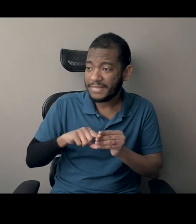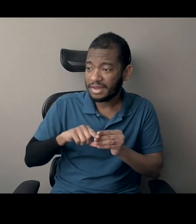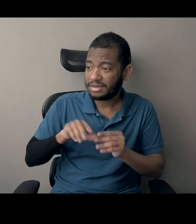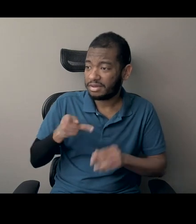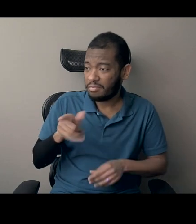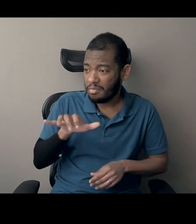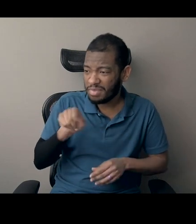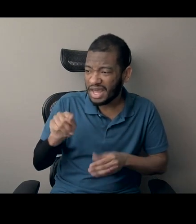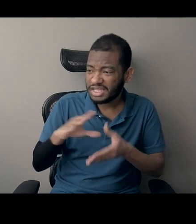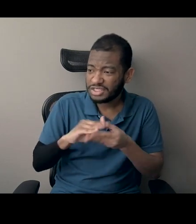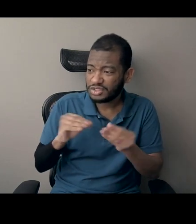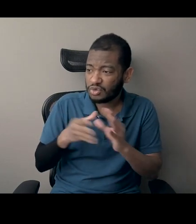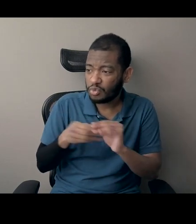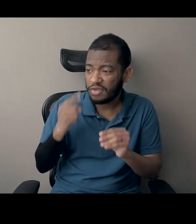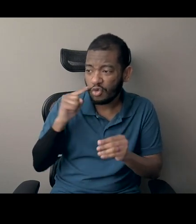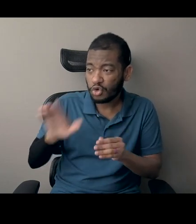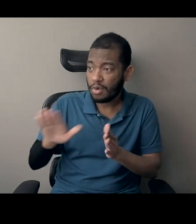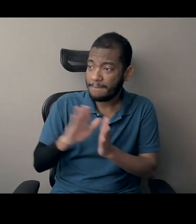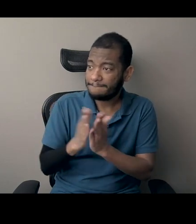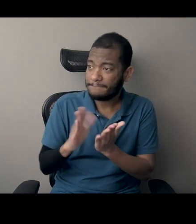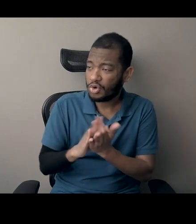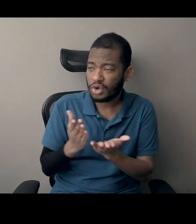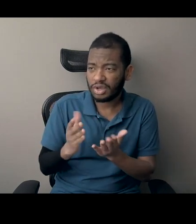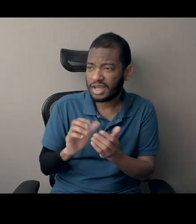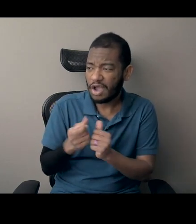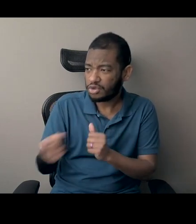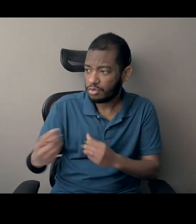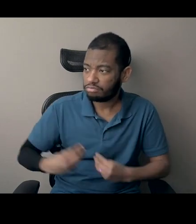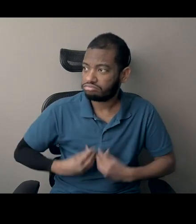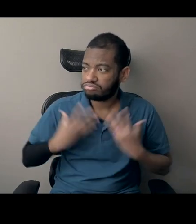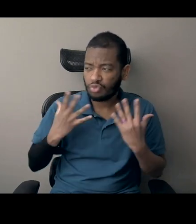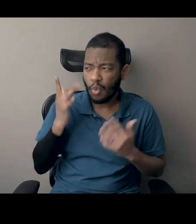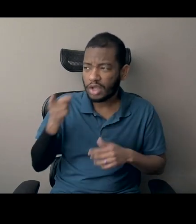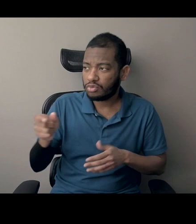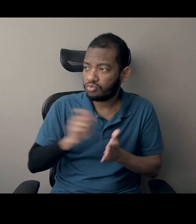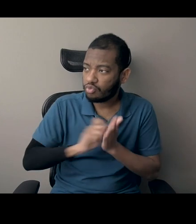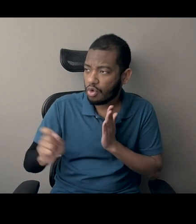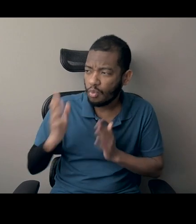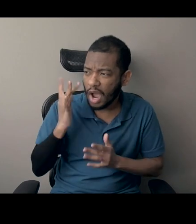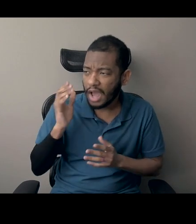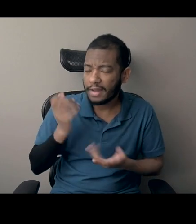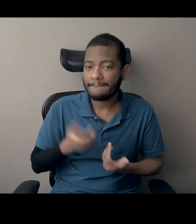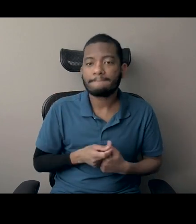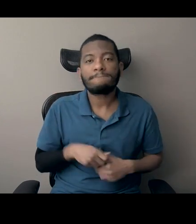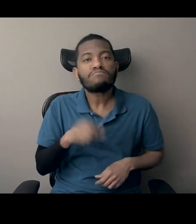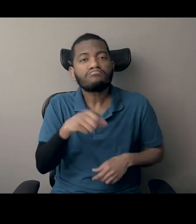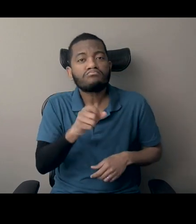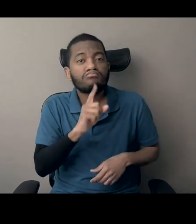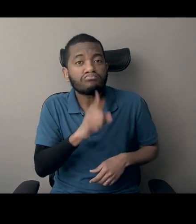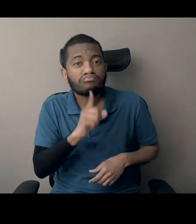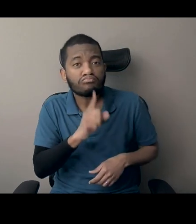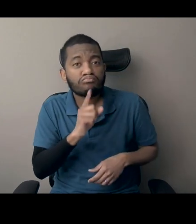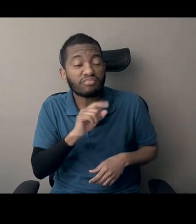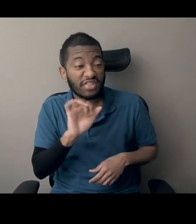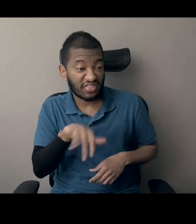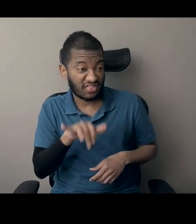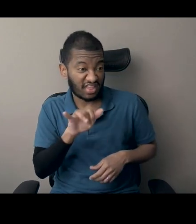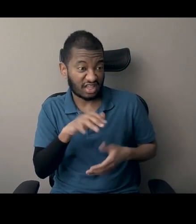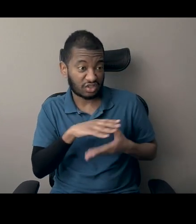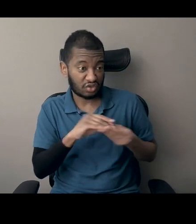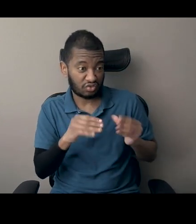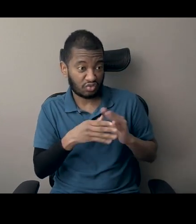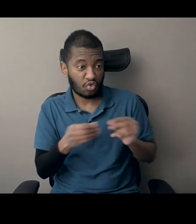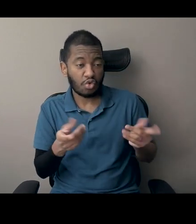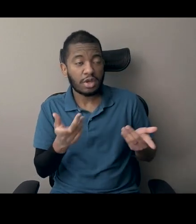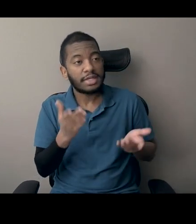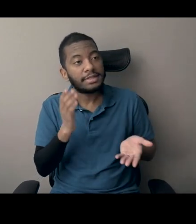Was the Ink and your inspiration for writing it? Absolutely. So the plot, it starts off, some people compare it to the Fresh